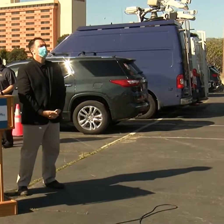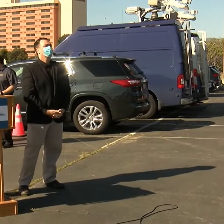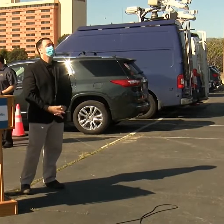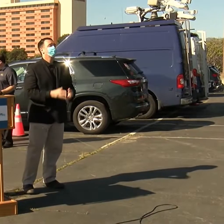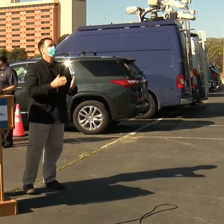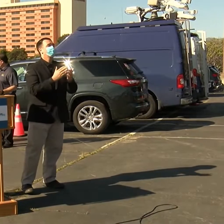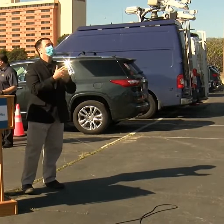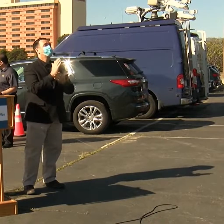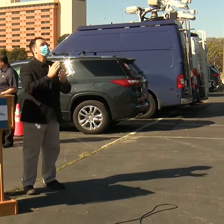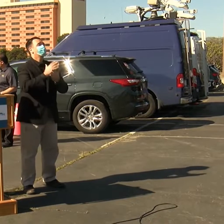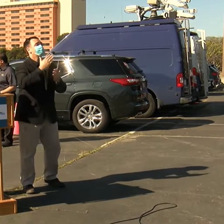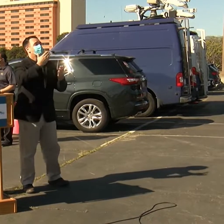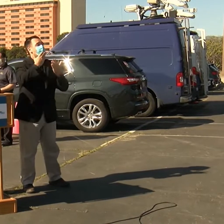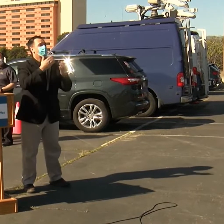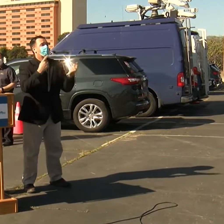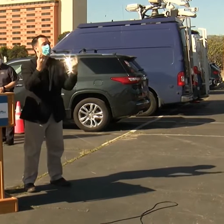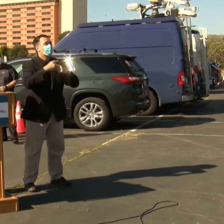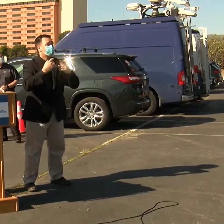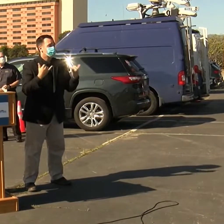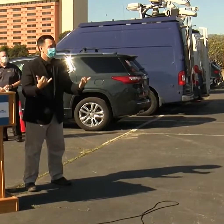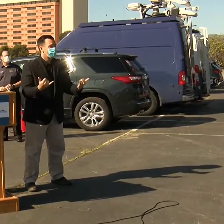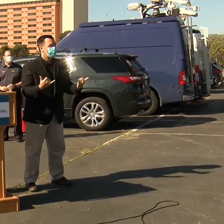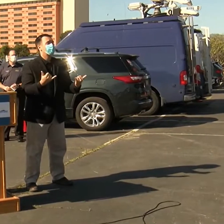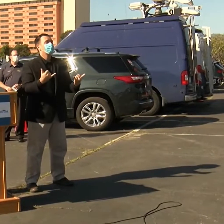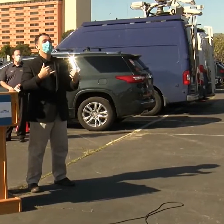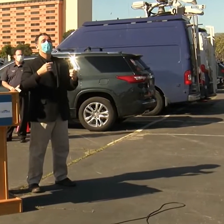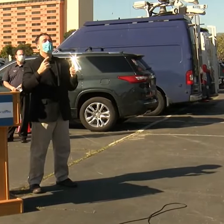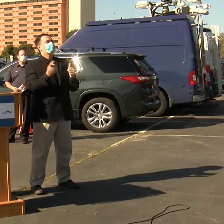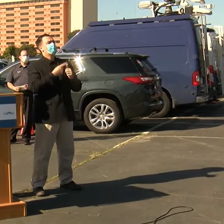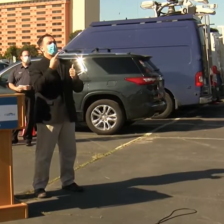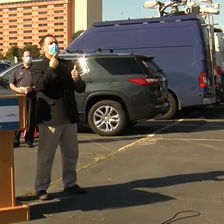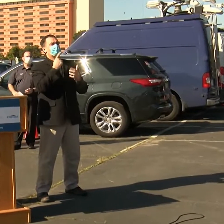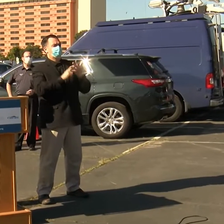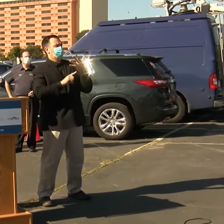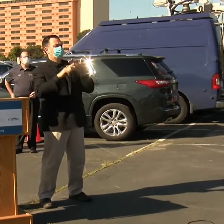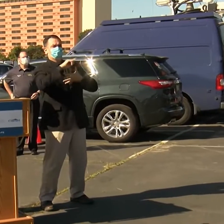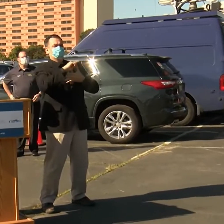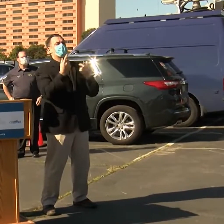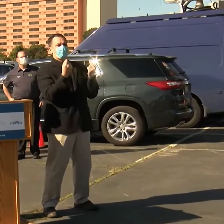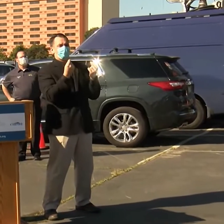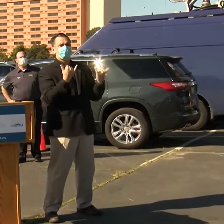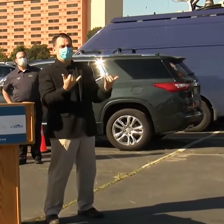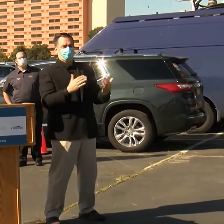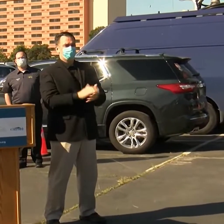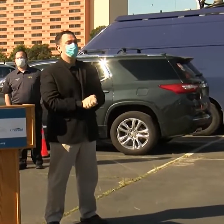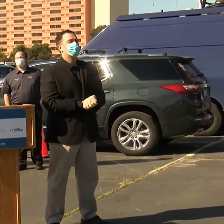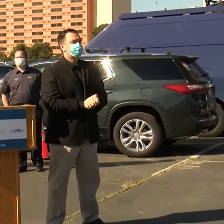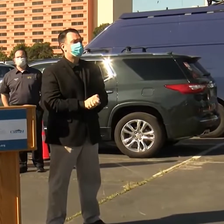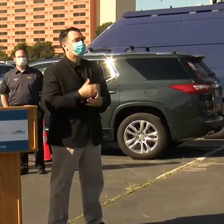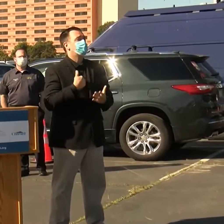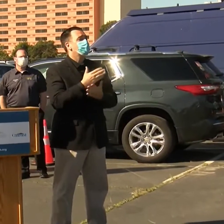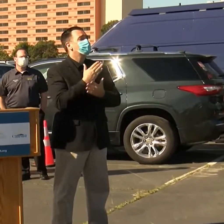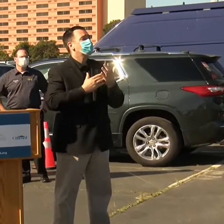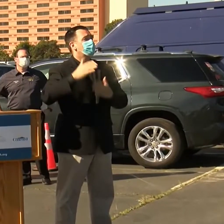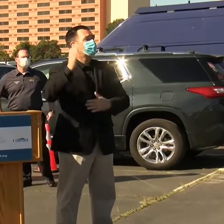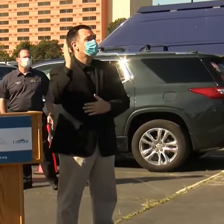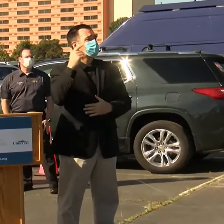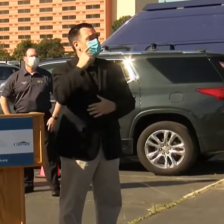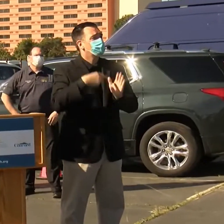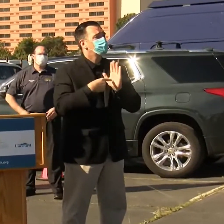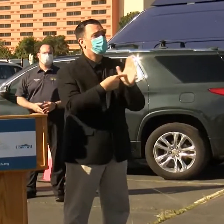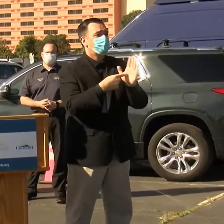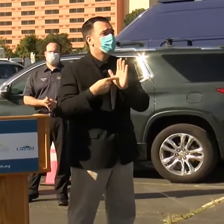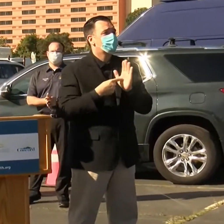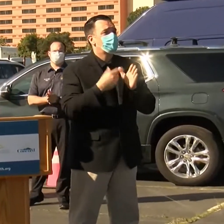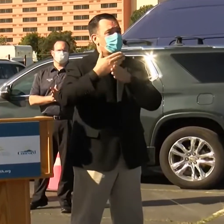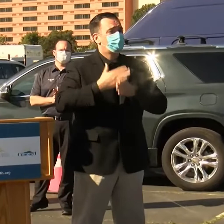All right. So thank you for coming out today. Let me just give you a quick run of show of how this is going to work. We have some speakers that represent the